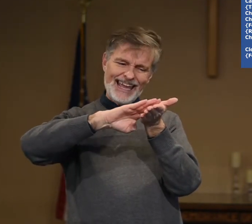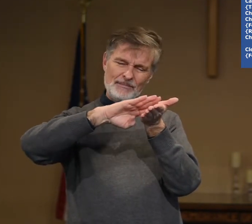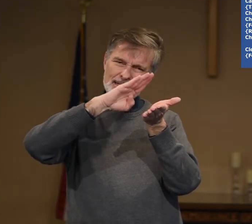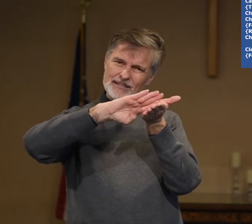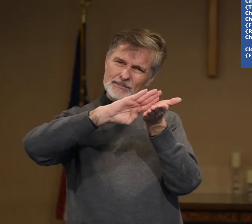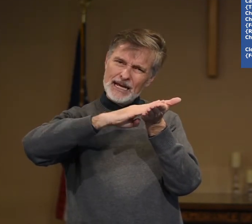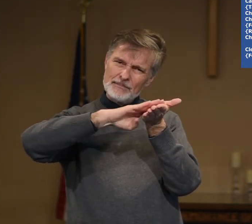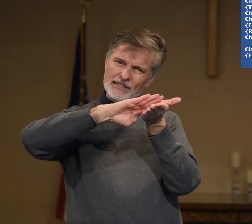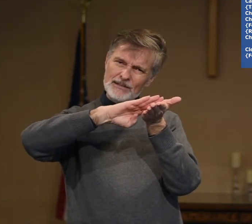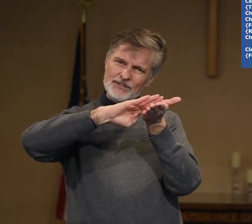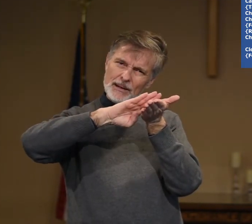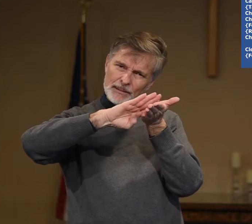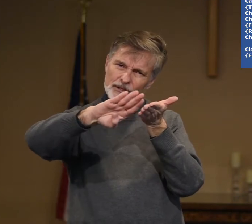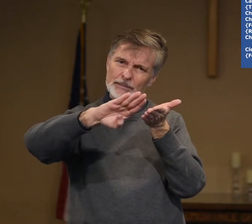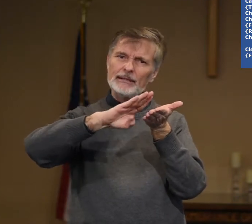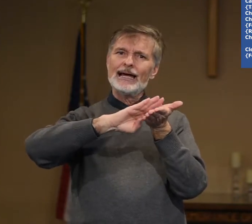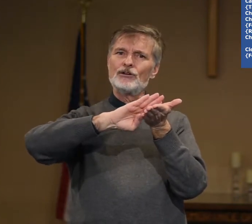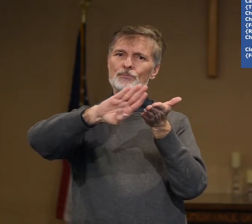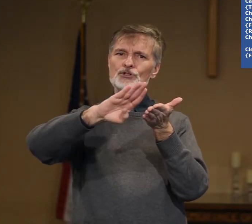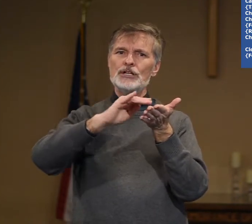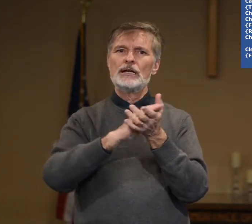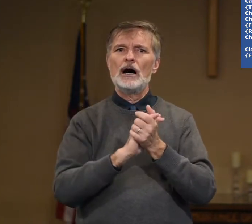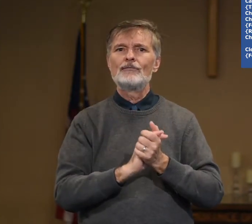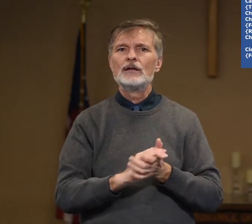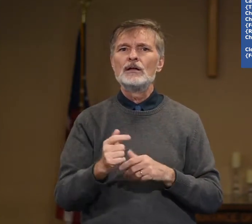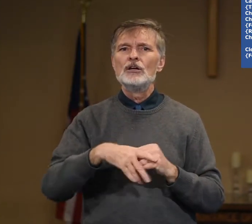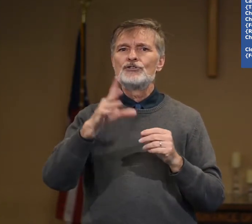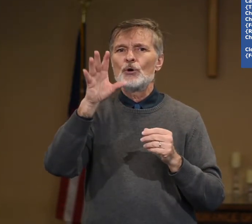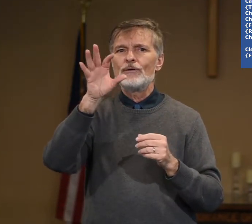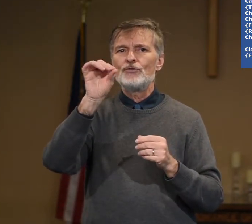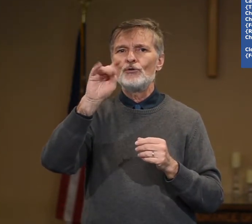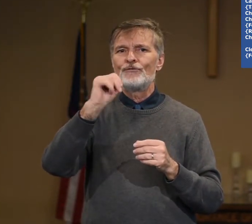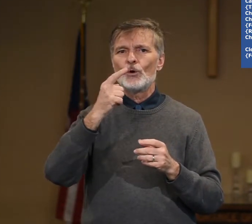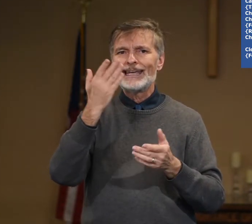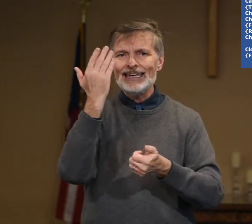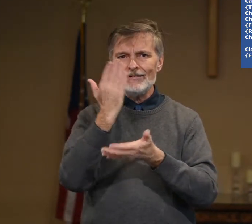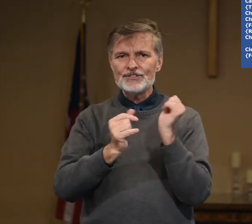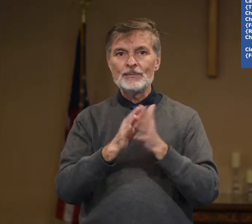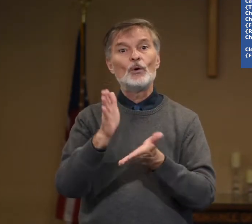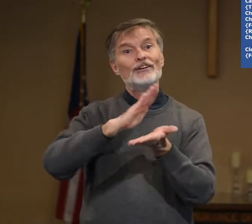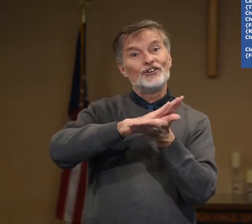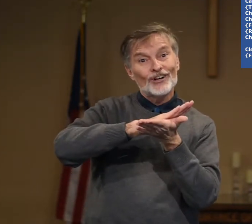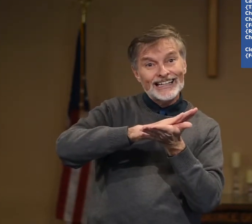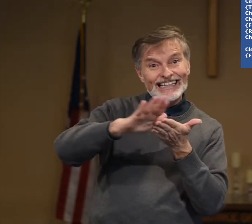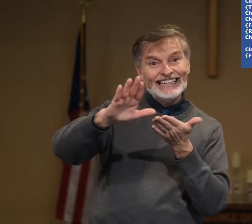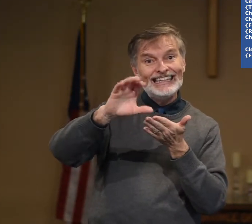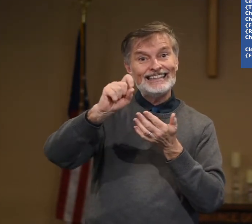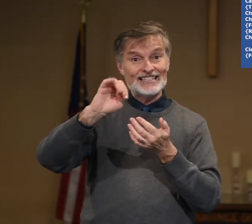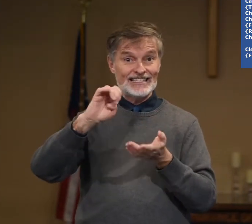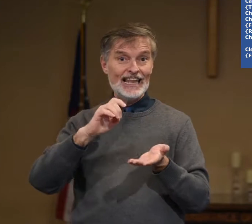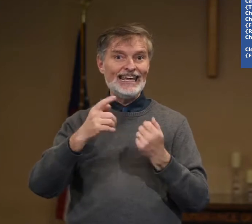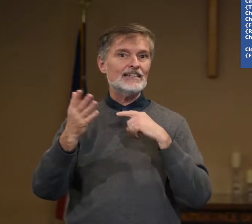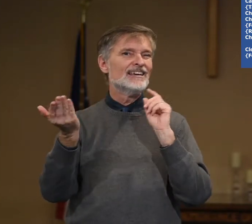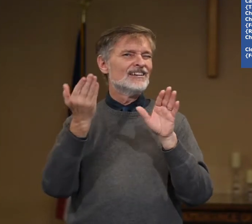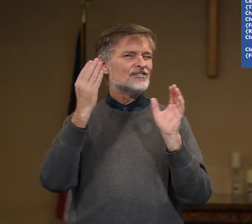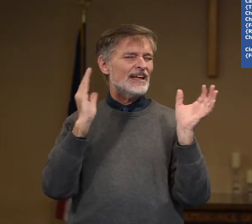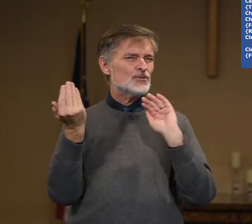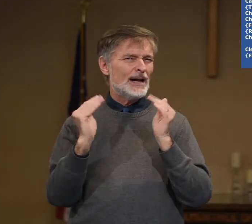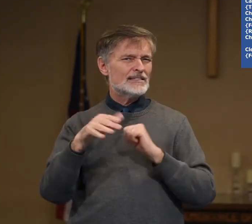can be sometimes lifted up a little bit like you're pushing it off. So if you forgive someone, you're cleaning the slate. So that's why it's